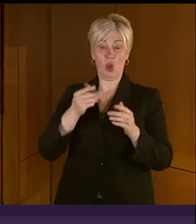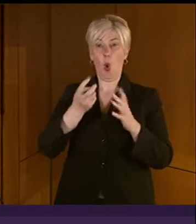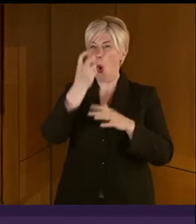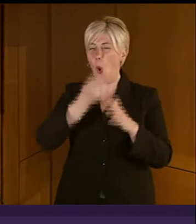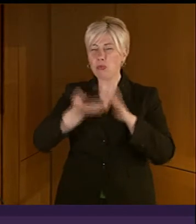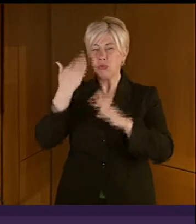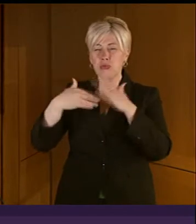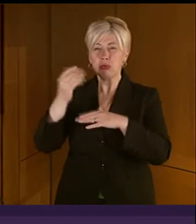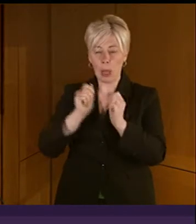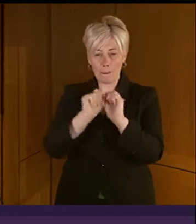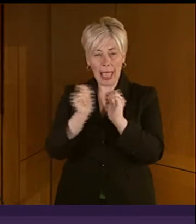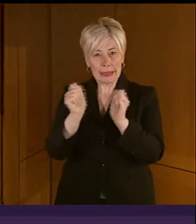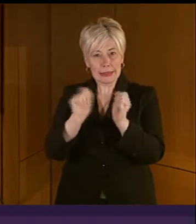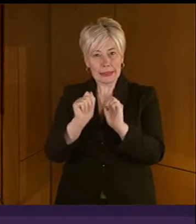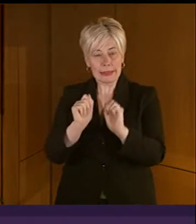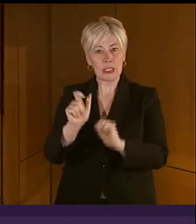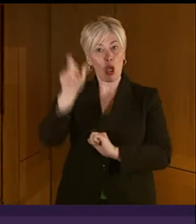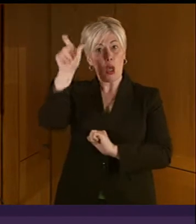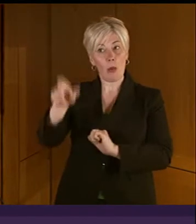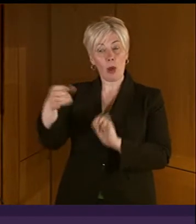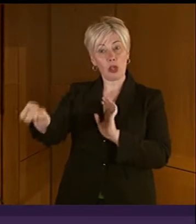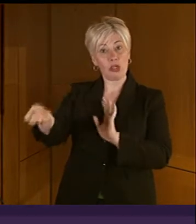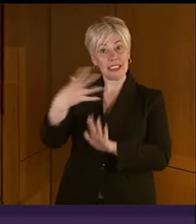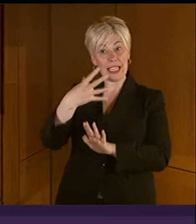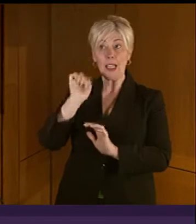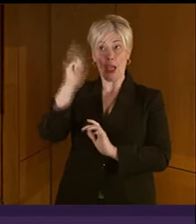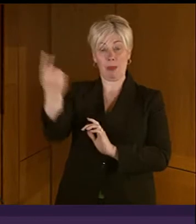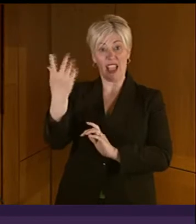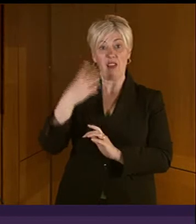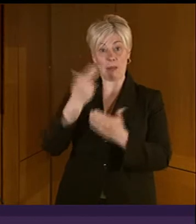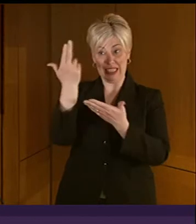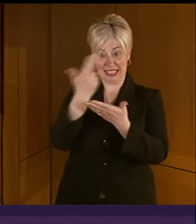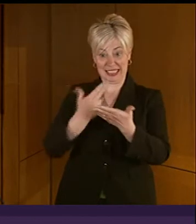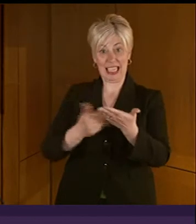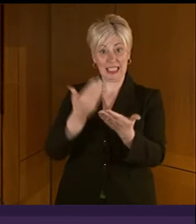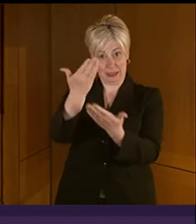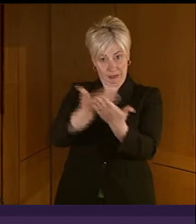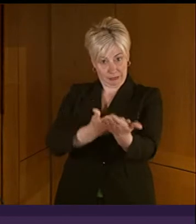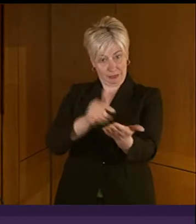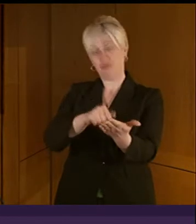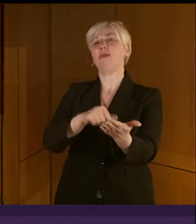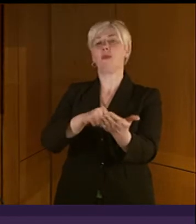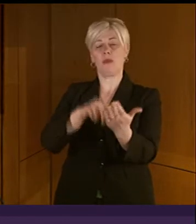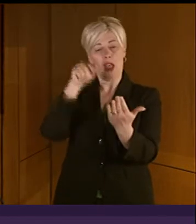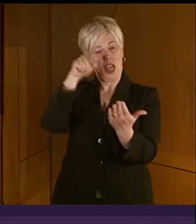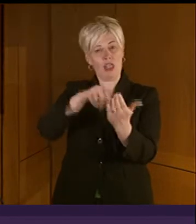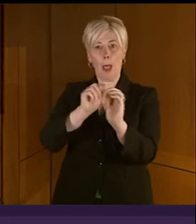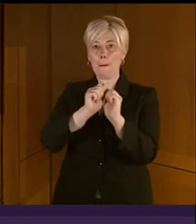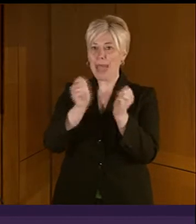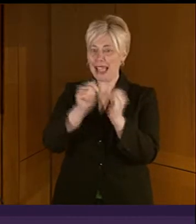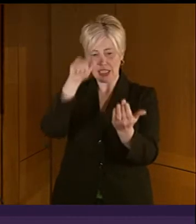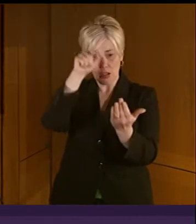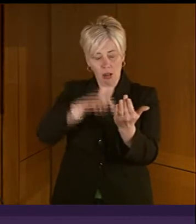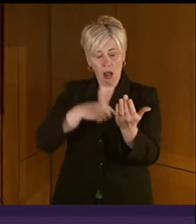the front cover designed by John and costing 3D. The contents of this magazine reinforced to me how the